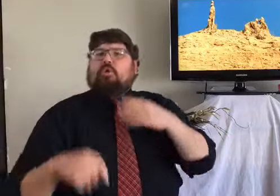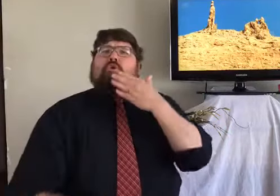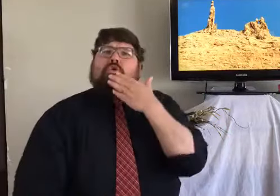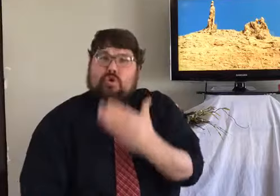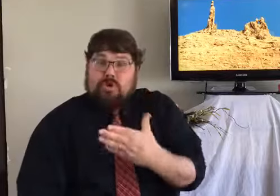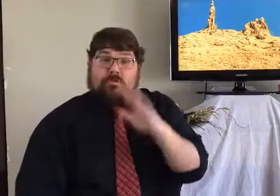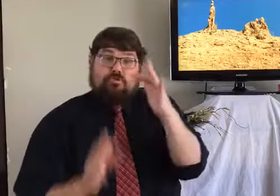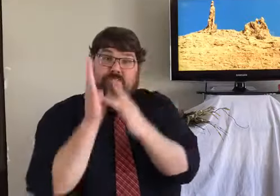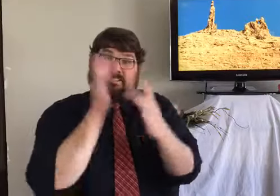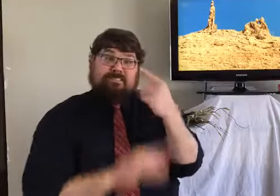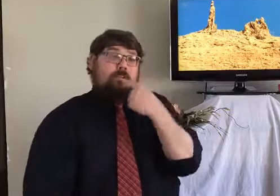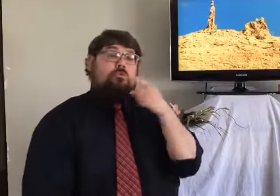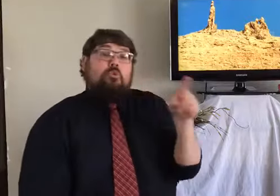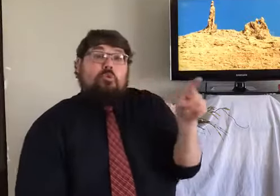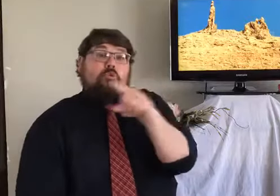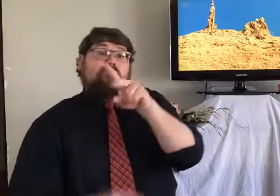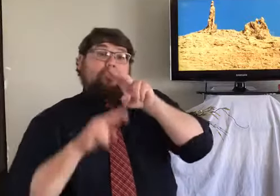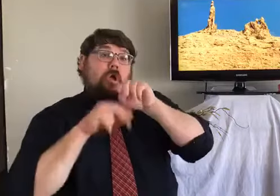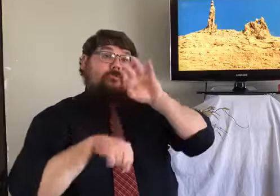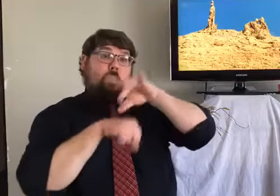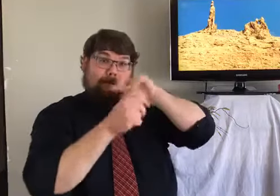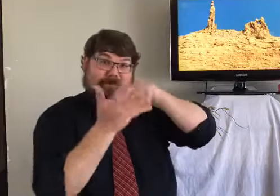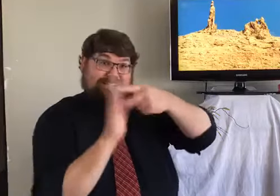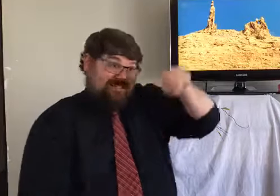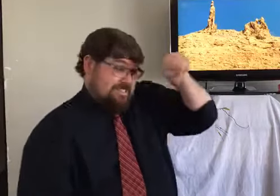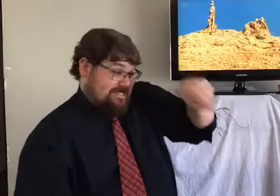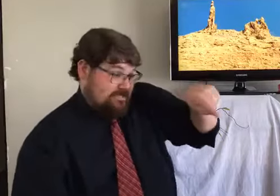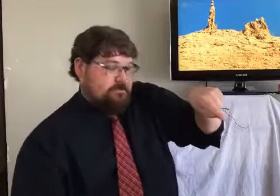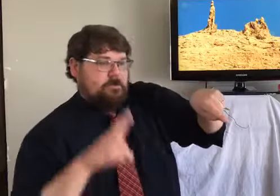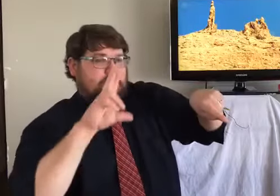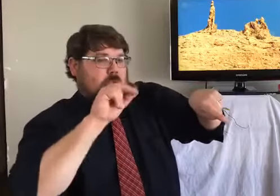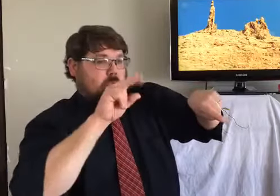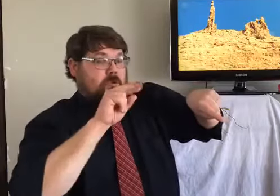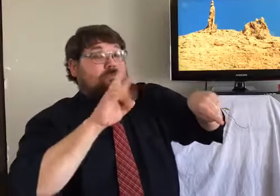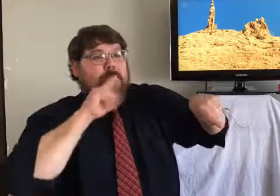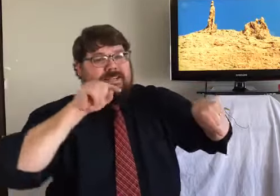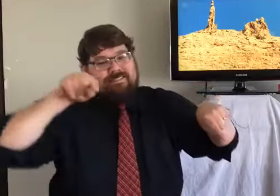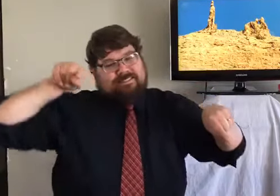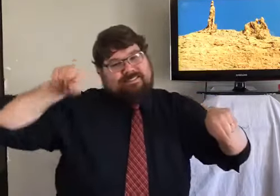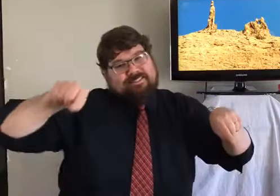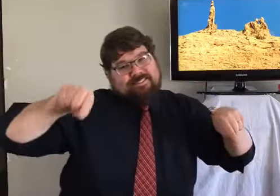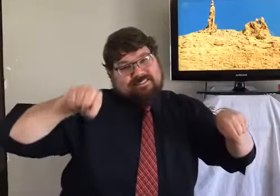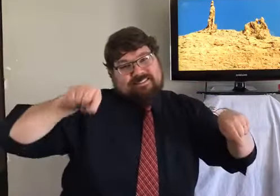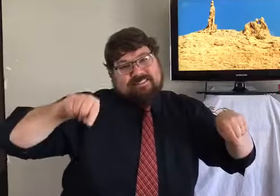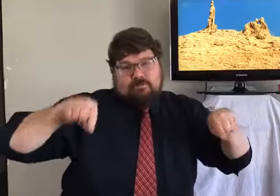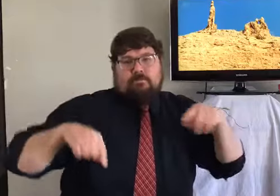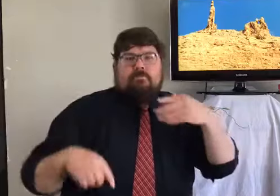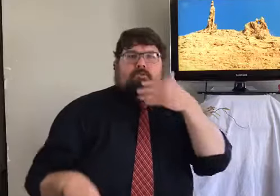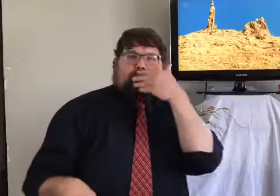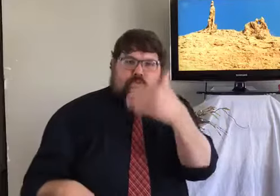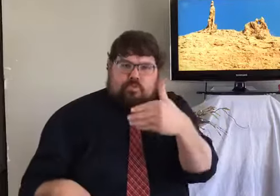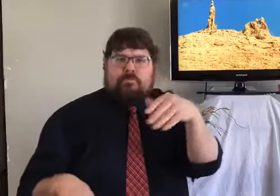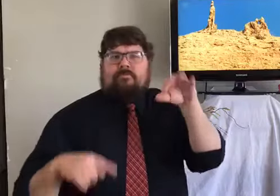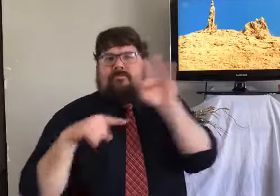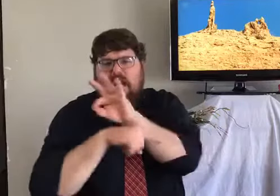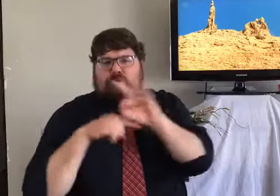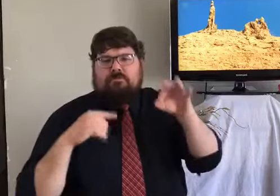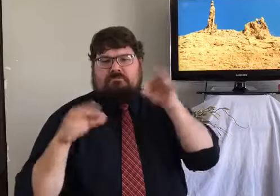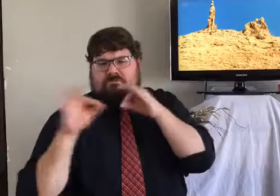And it does have, there's another kind of salt. So, Jesus said, you are the salt of the earth. He's not talking about this kind of salt